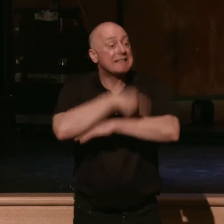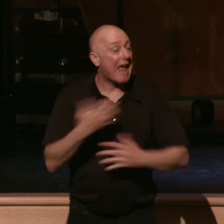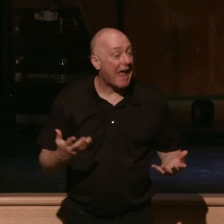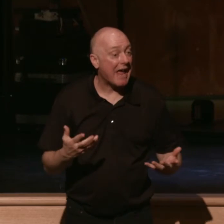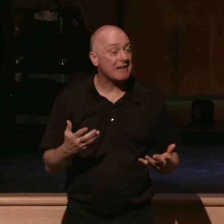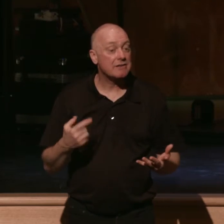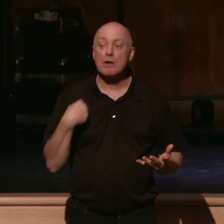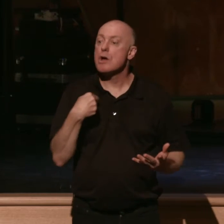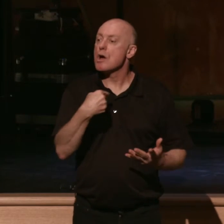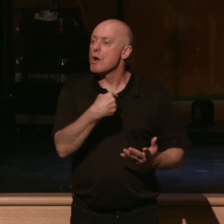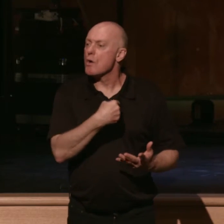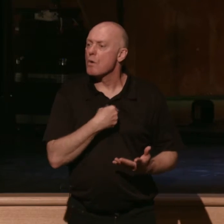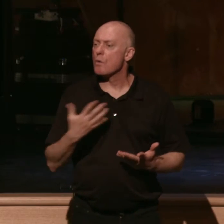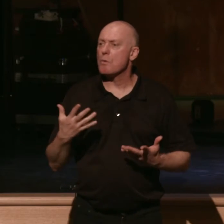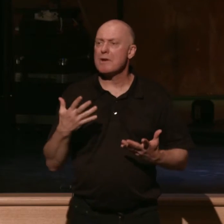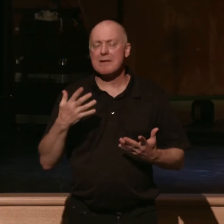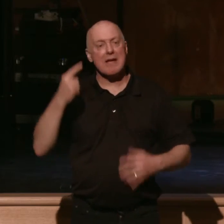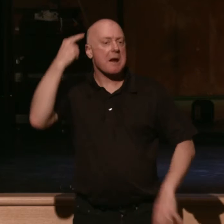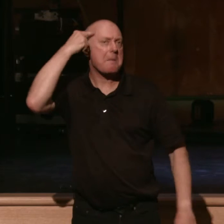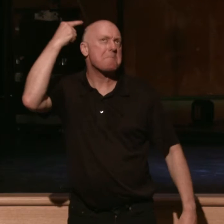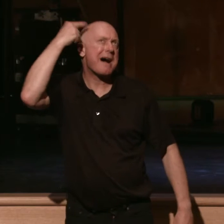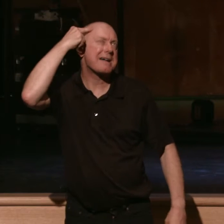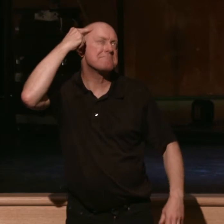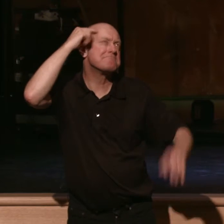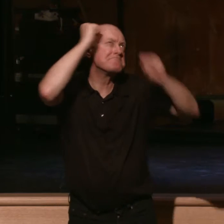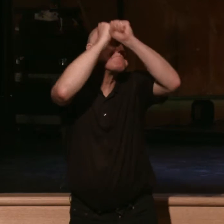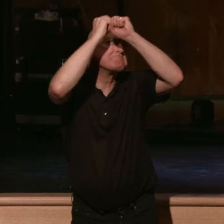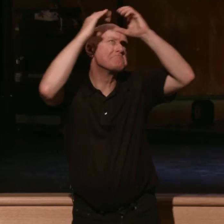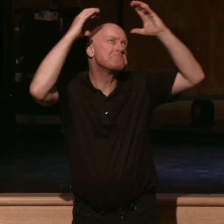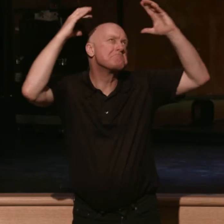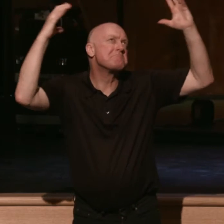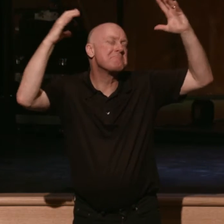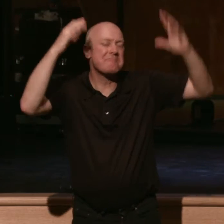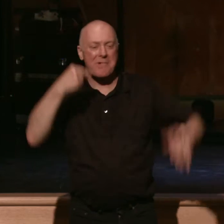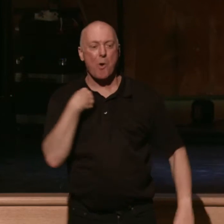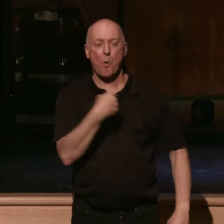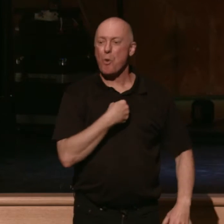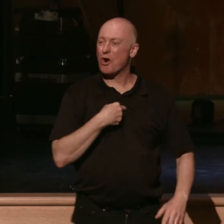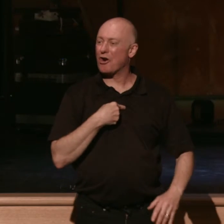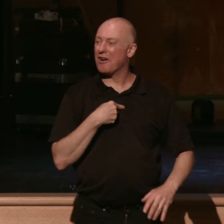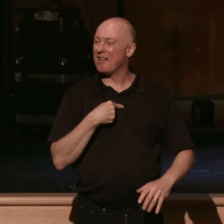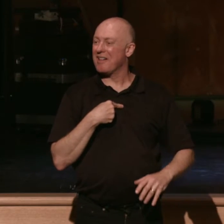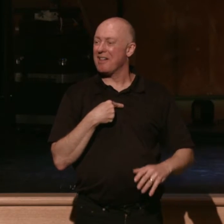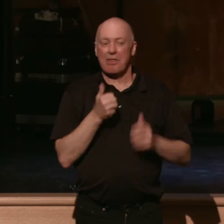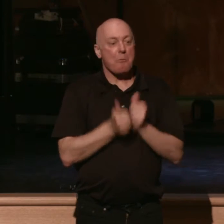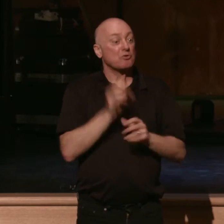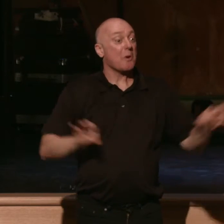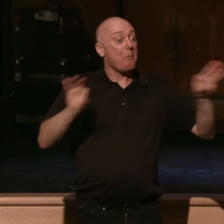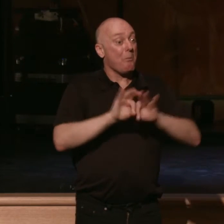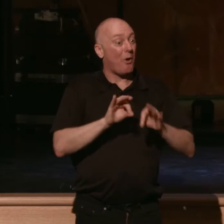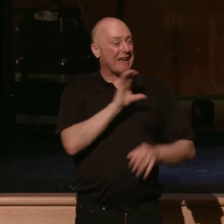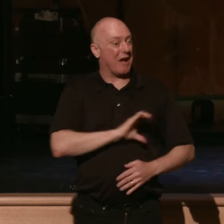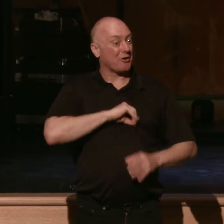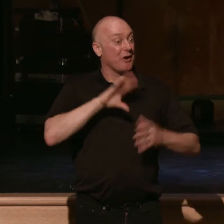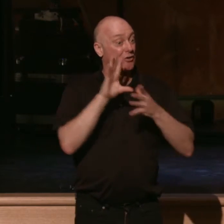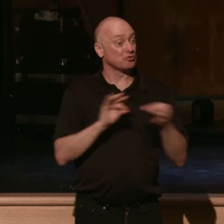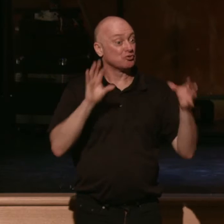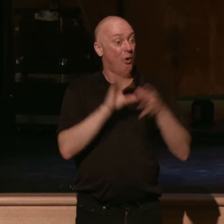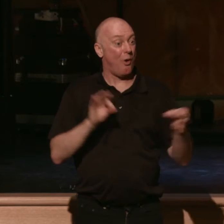created dramas in our minds where we are the main character in the story and the story is a tragedy